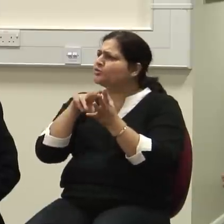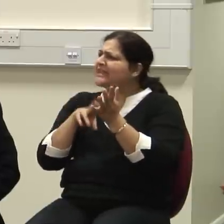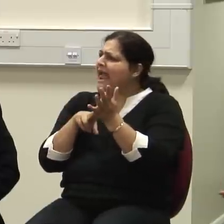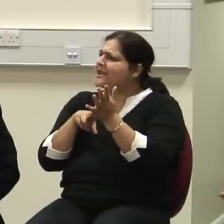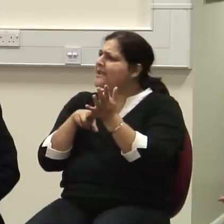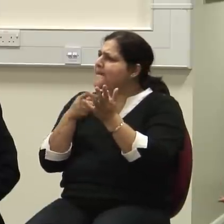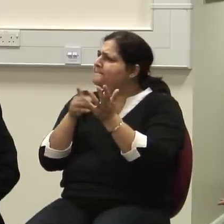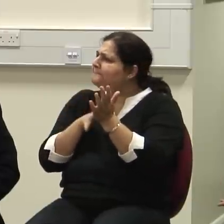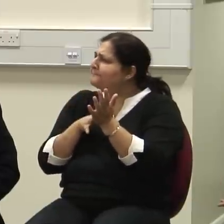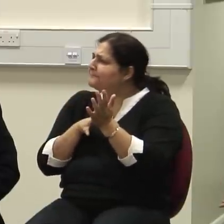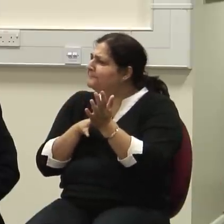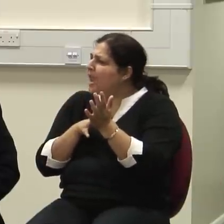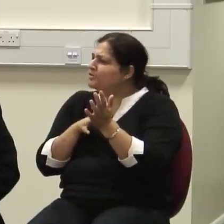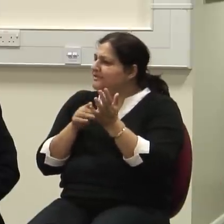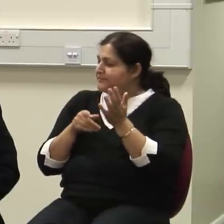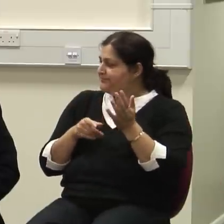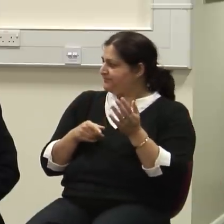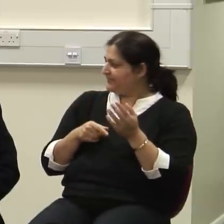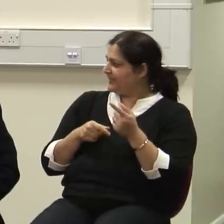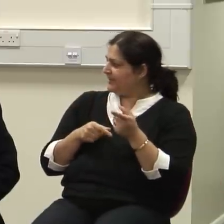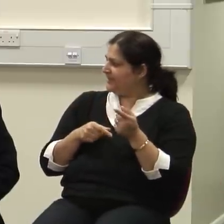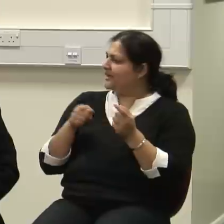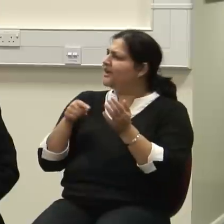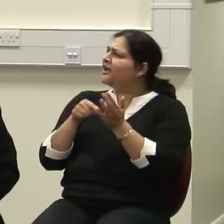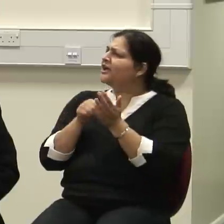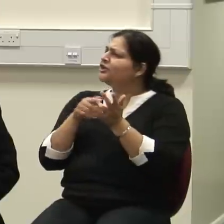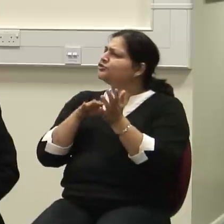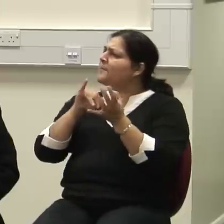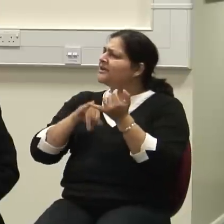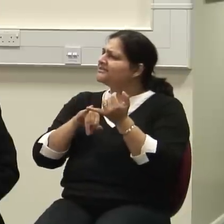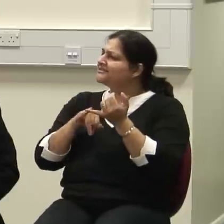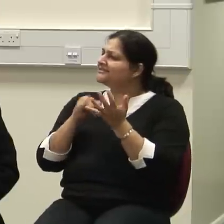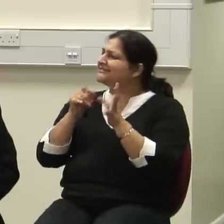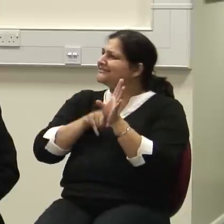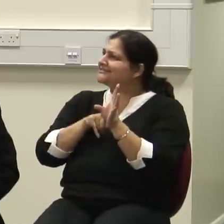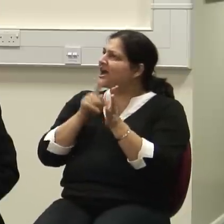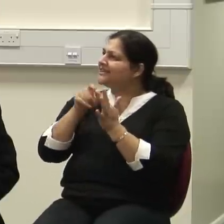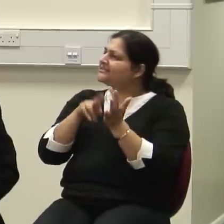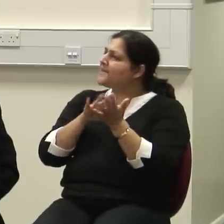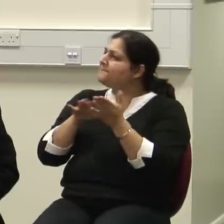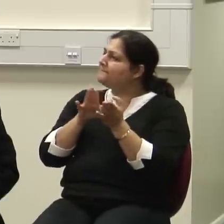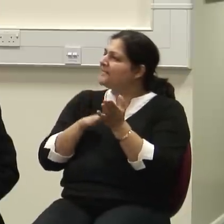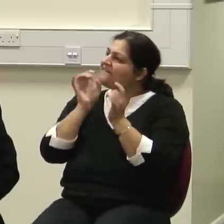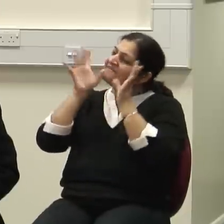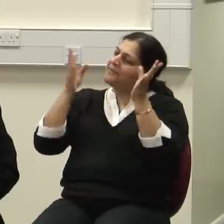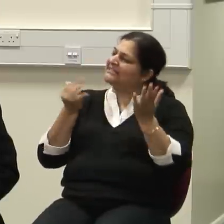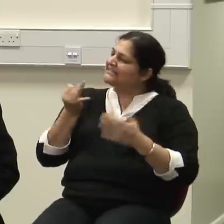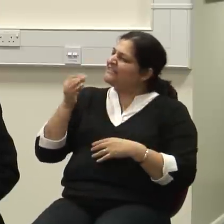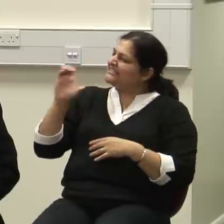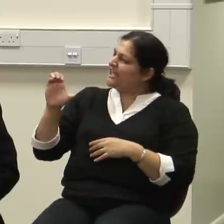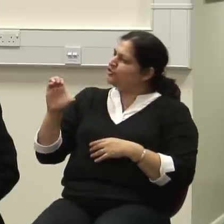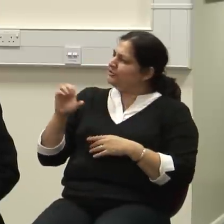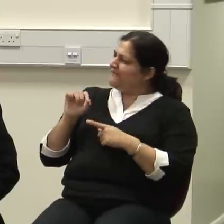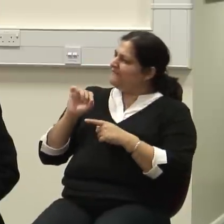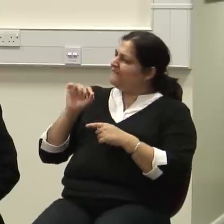That was the concoction which Thomas Seidenham, the most famous physician in the world then, 17th century, English physician, said